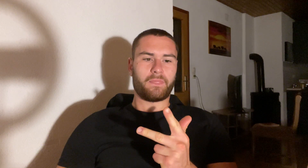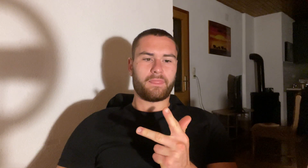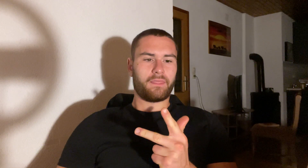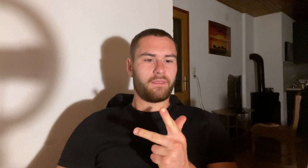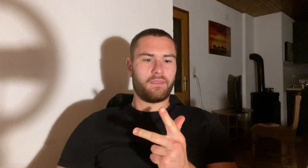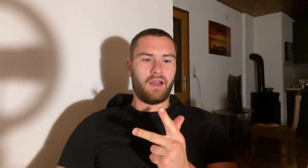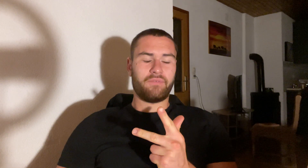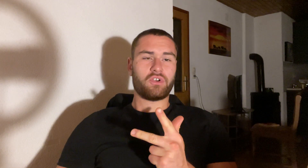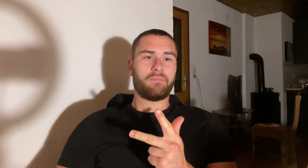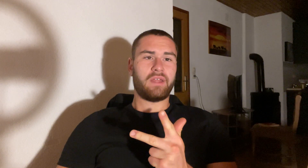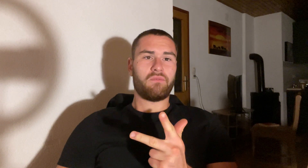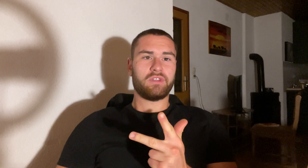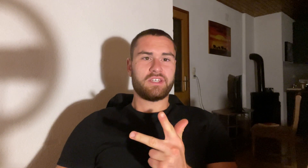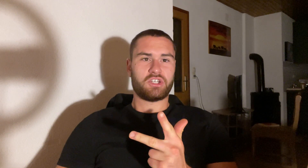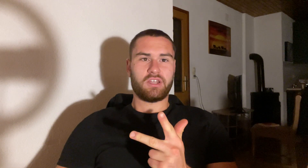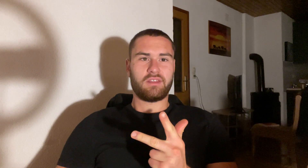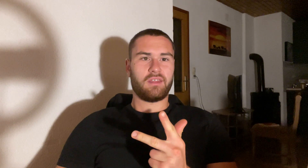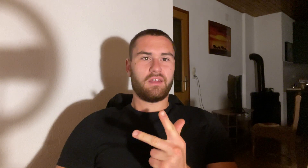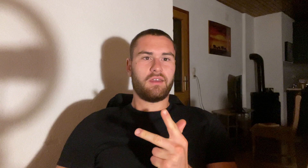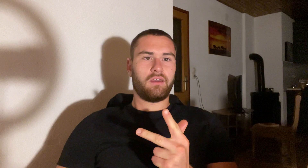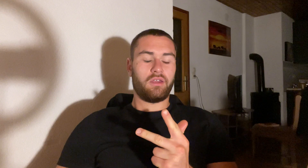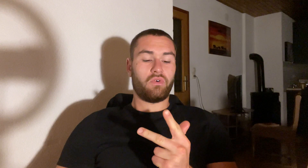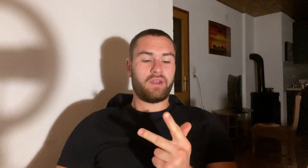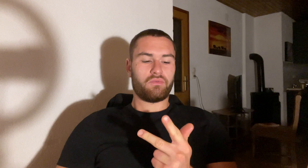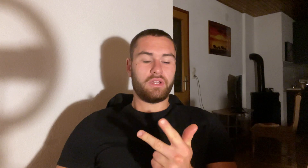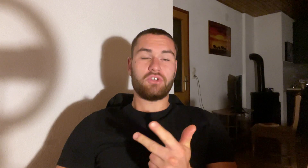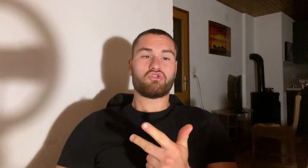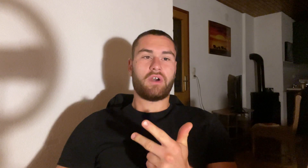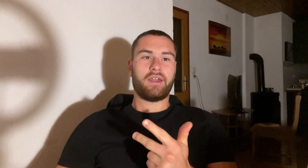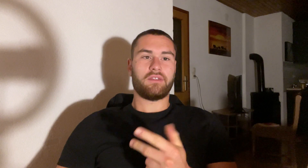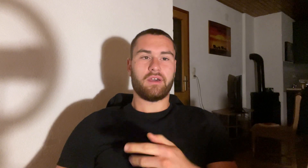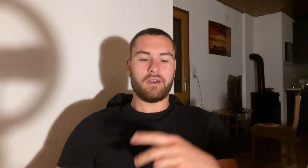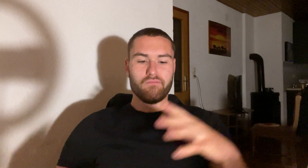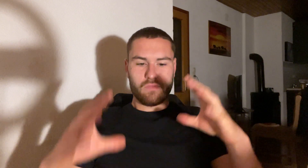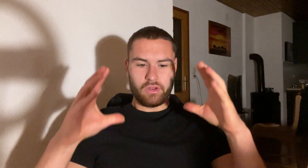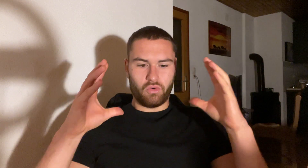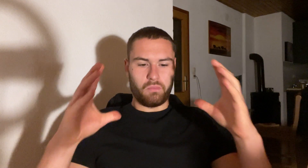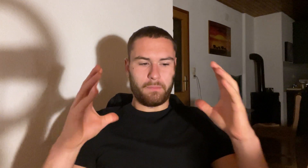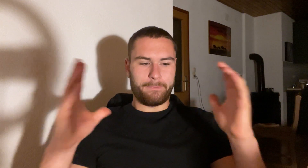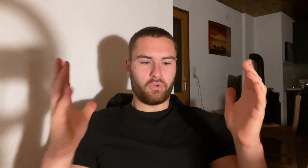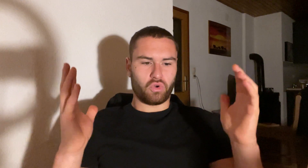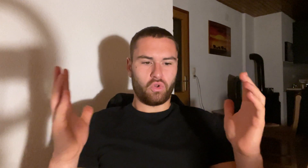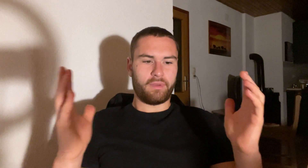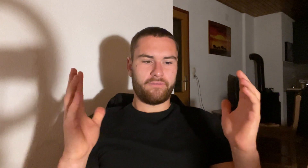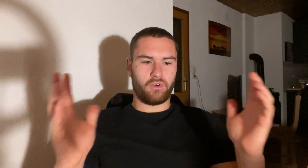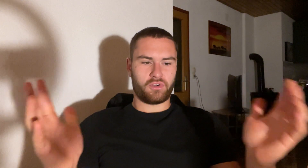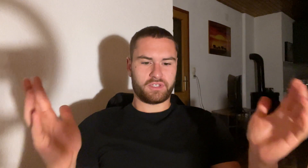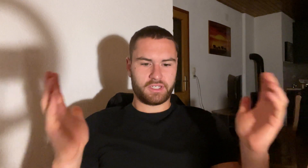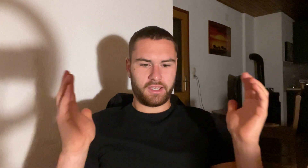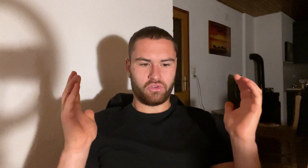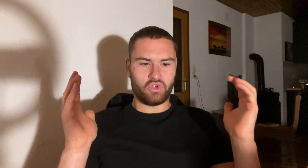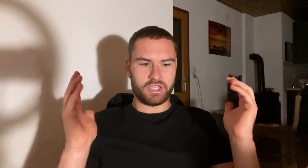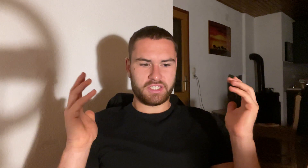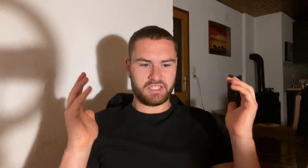So after I'm done with this shit, you know, and I really try and, you know, put all my focus into just